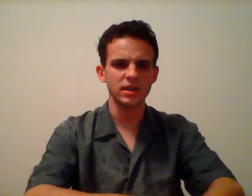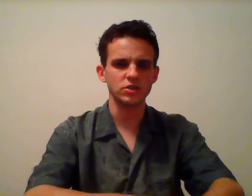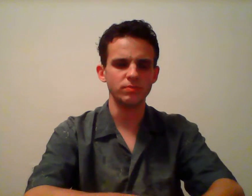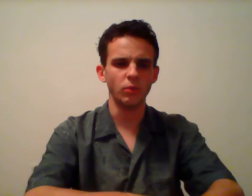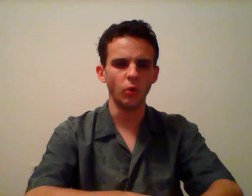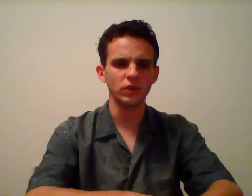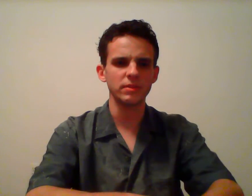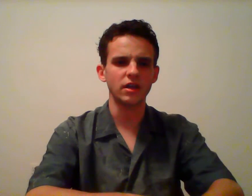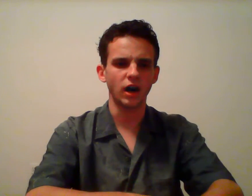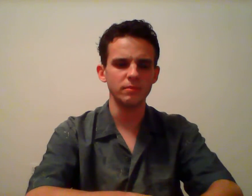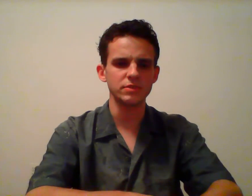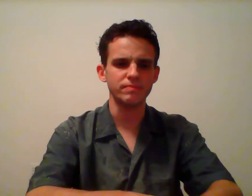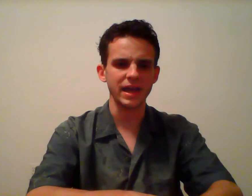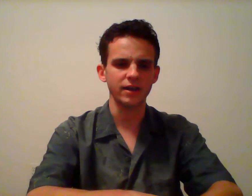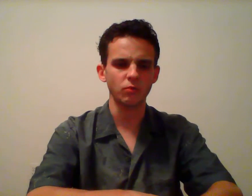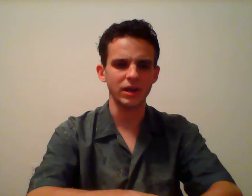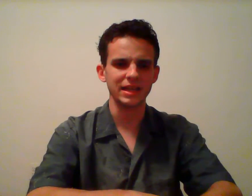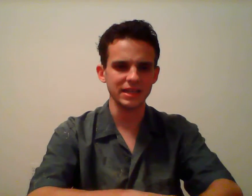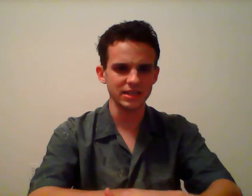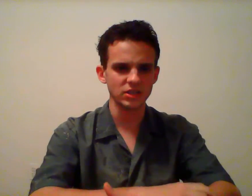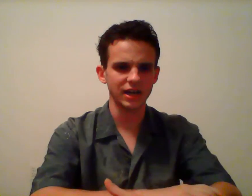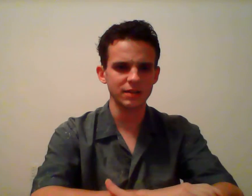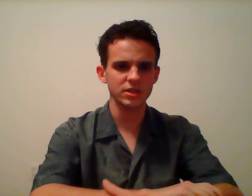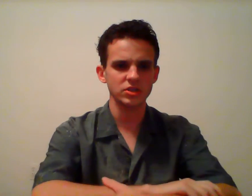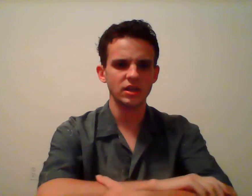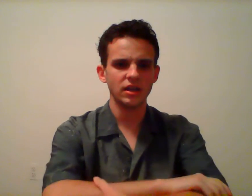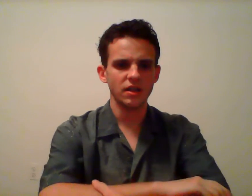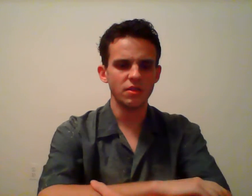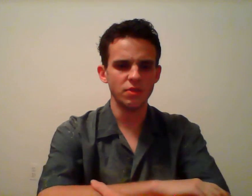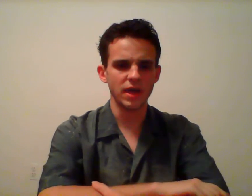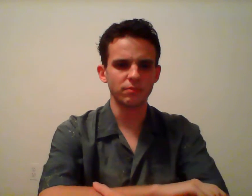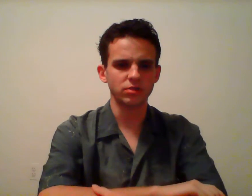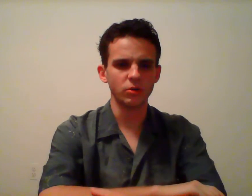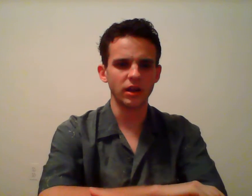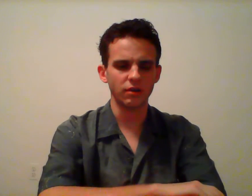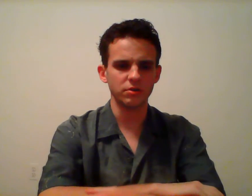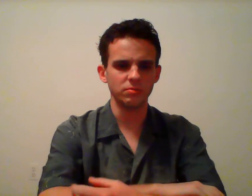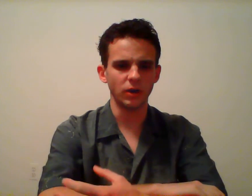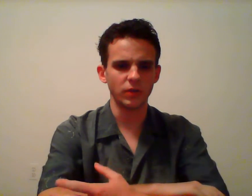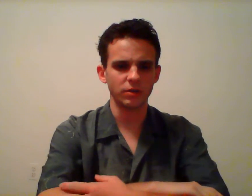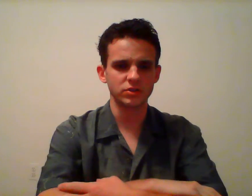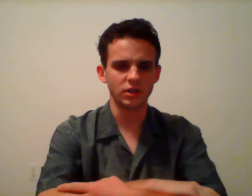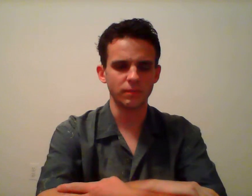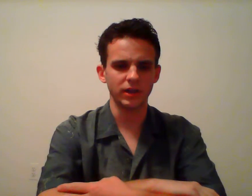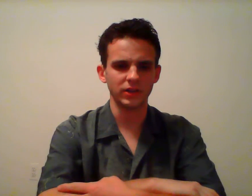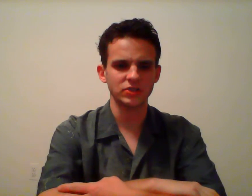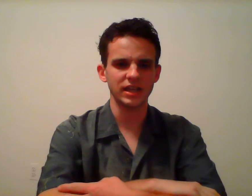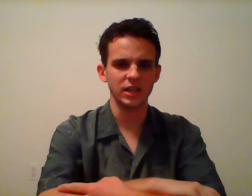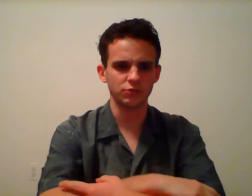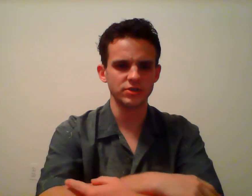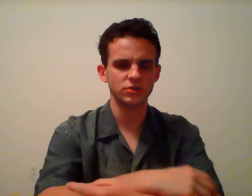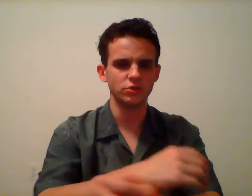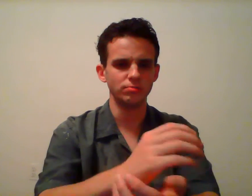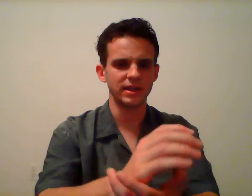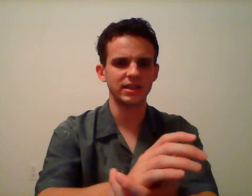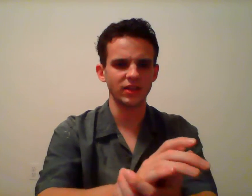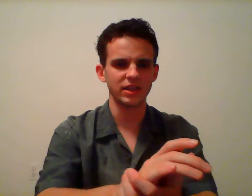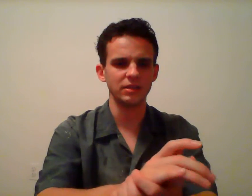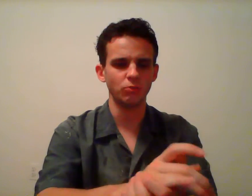speech only becomes bad when it is anonymous, then pro can argue, well, there's a compelling state interest to regulate it